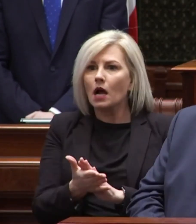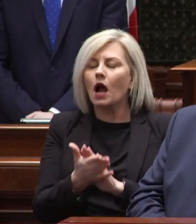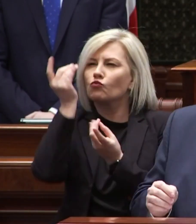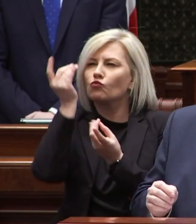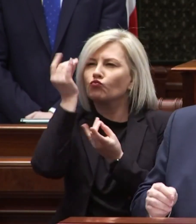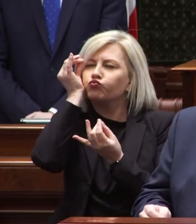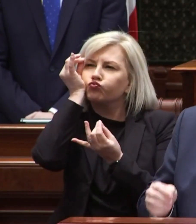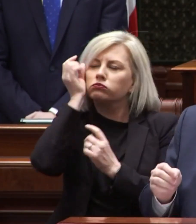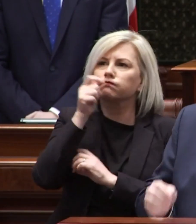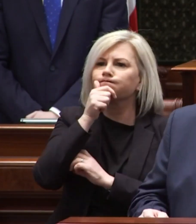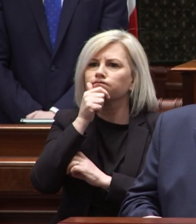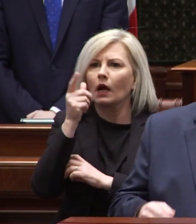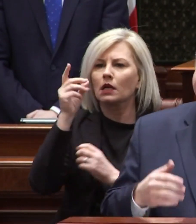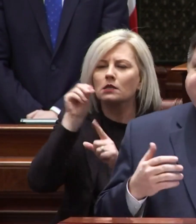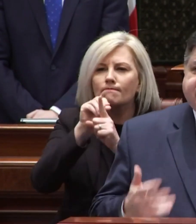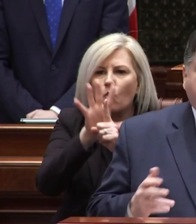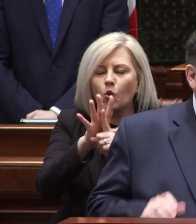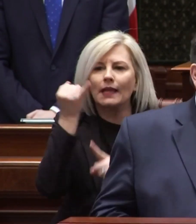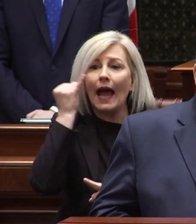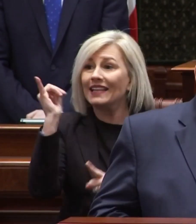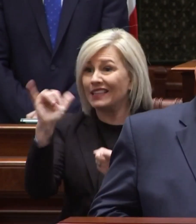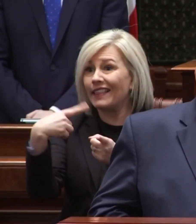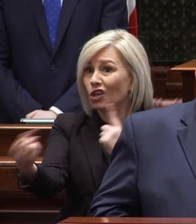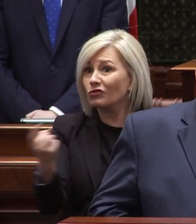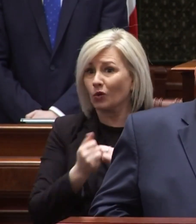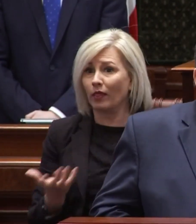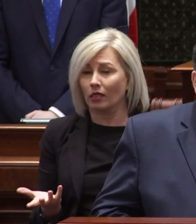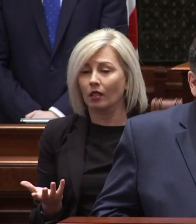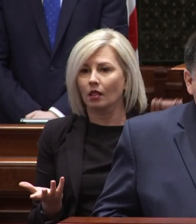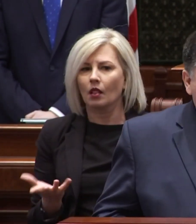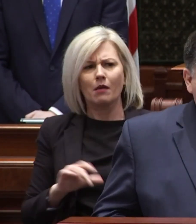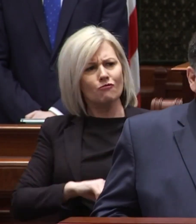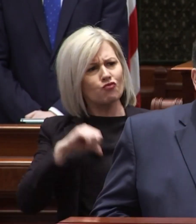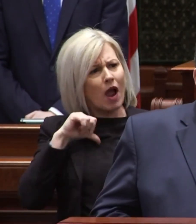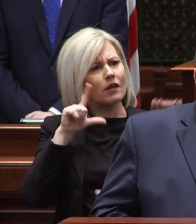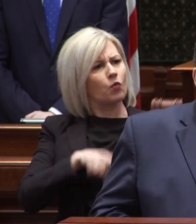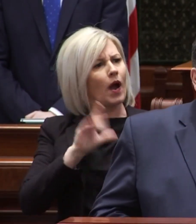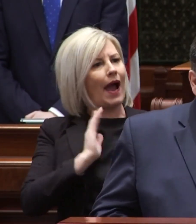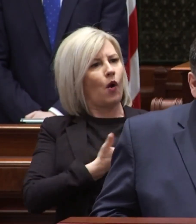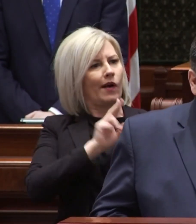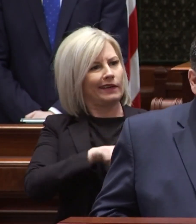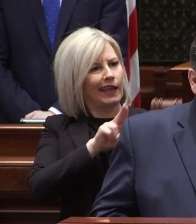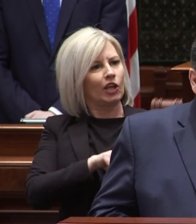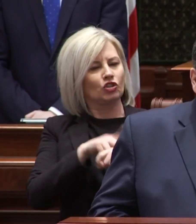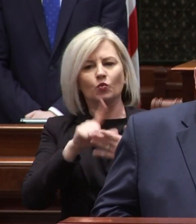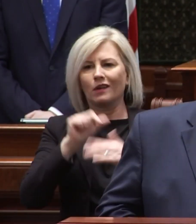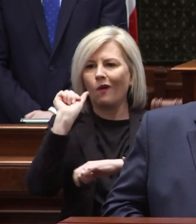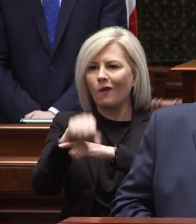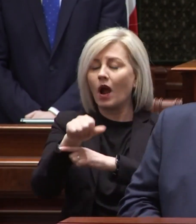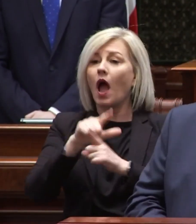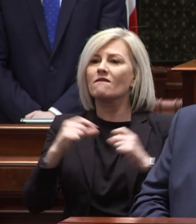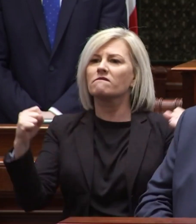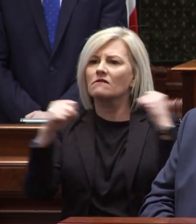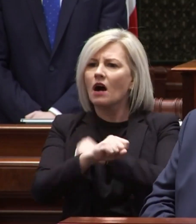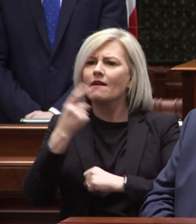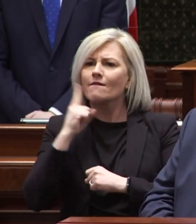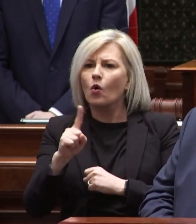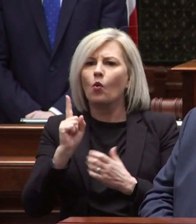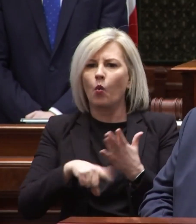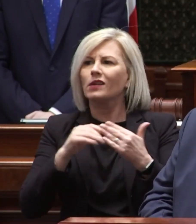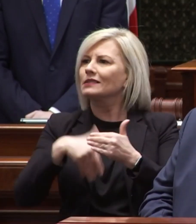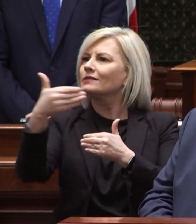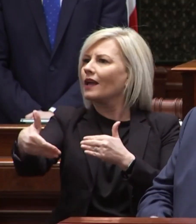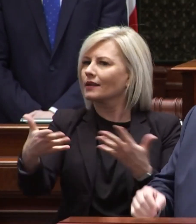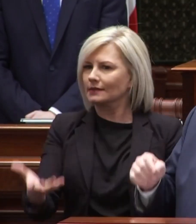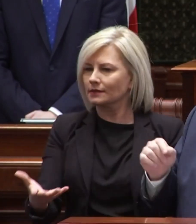critical thinkers exposed to ideas that they disagree with, proud of what our nation has overcome, and thoughtful about what